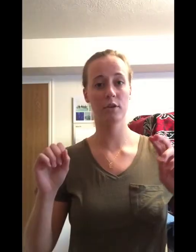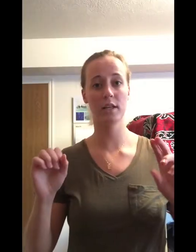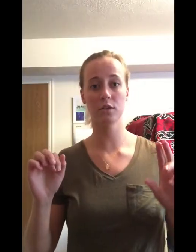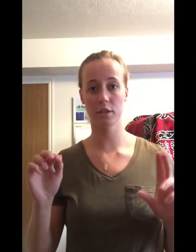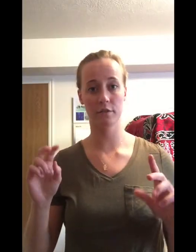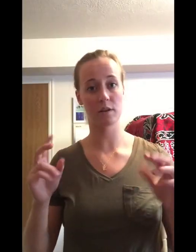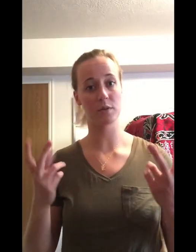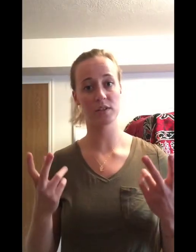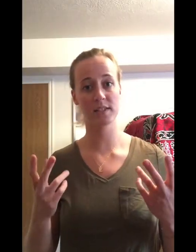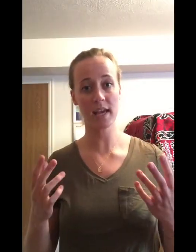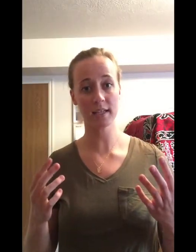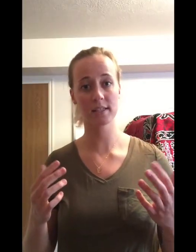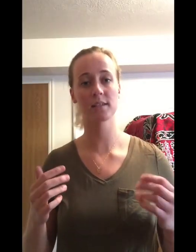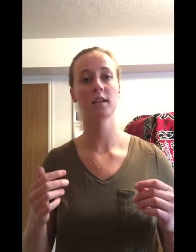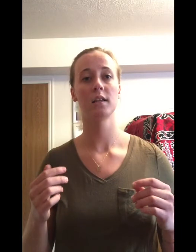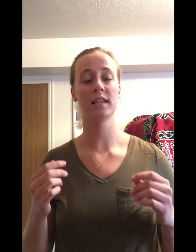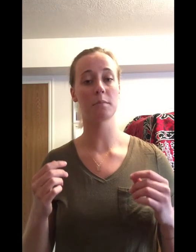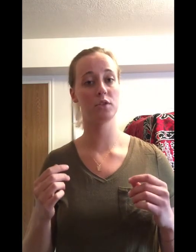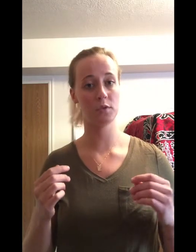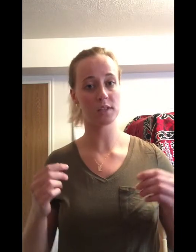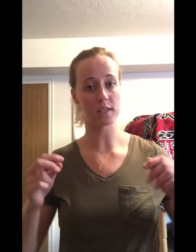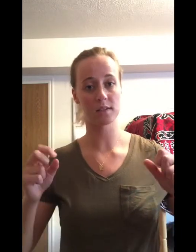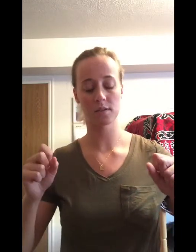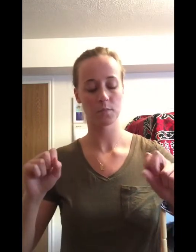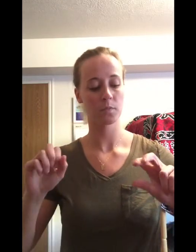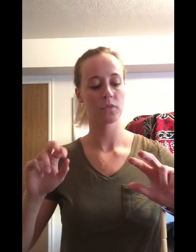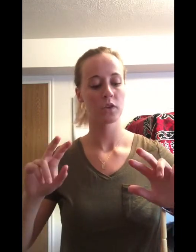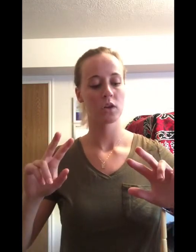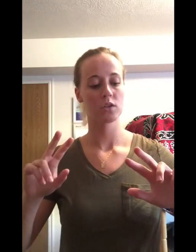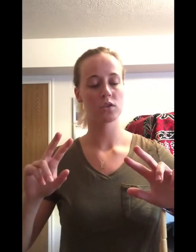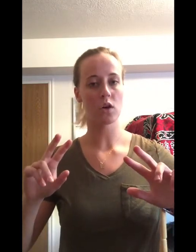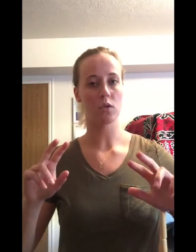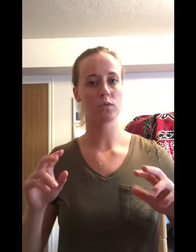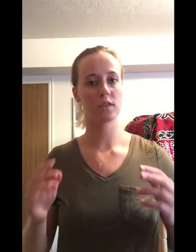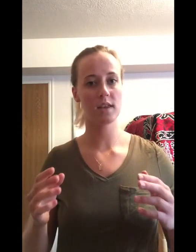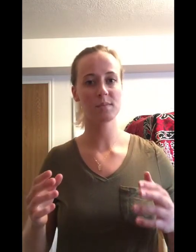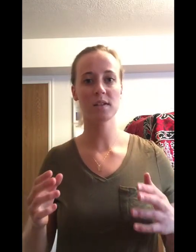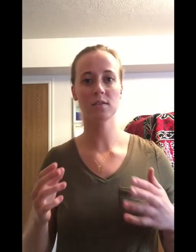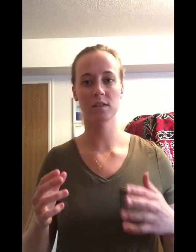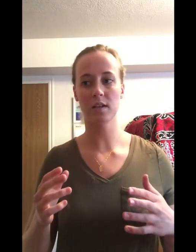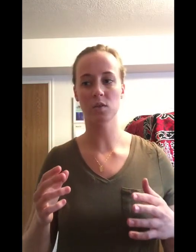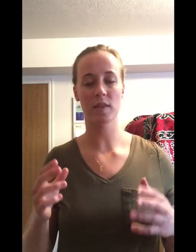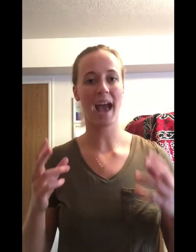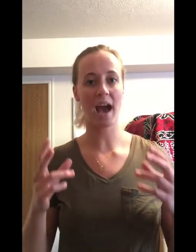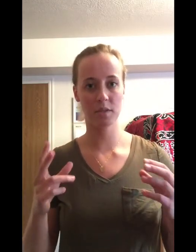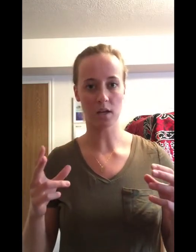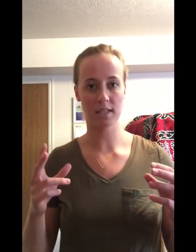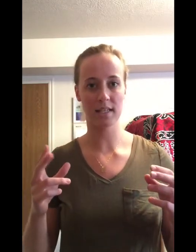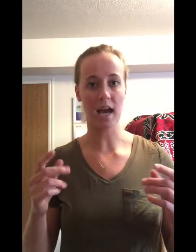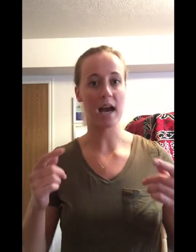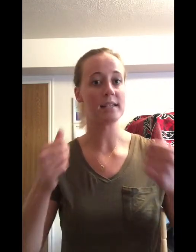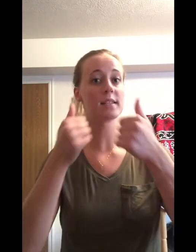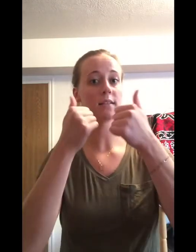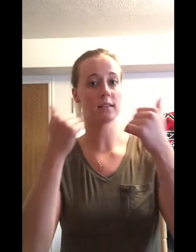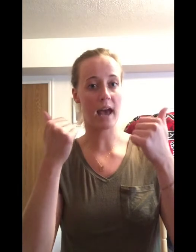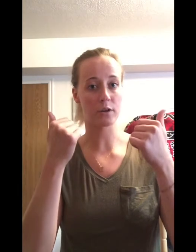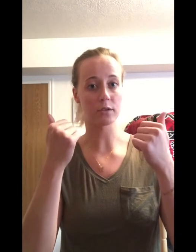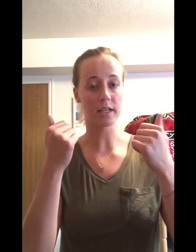Cranial nerve number six, the abducens. So this muscle deals with abducting the eyes laterally,